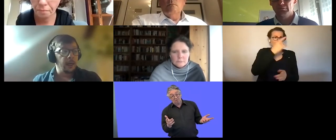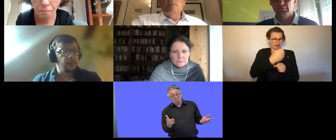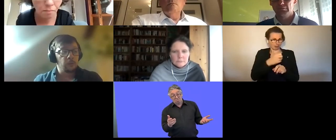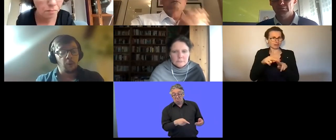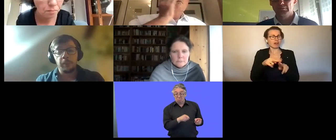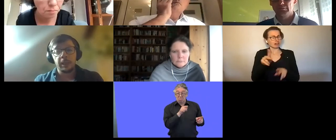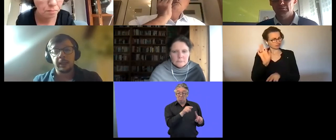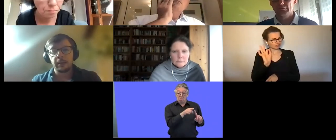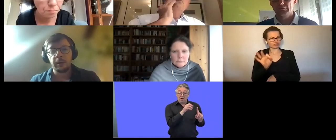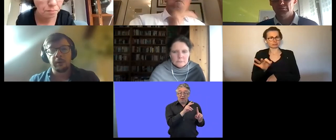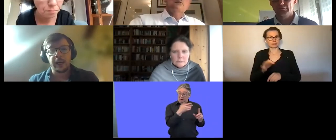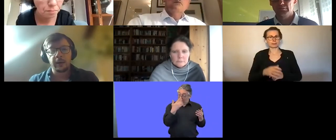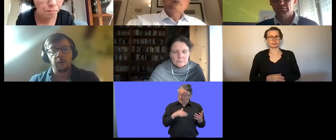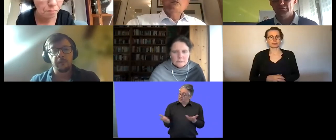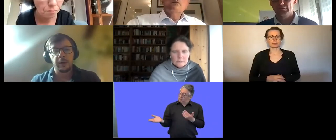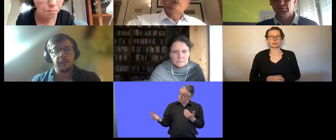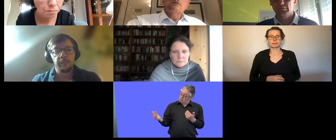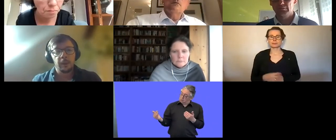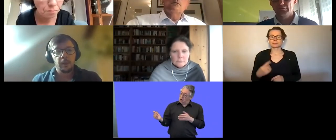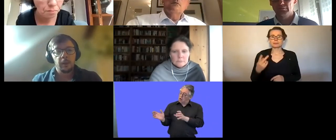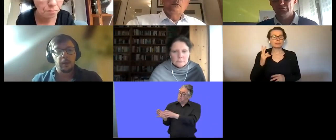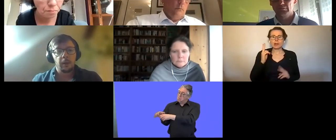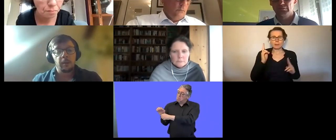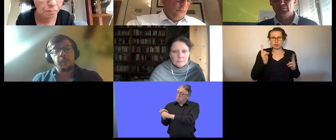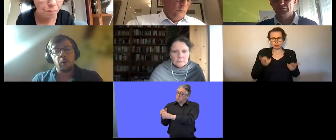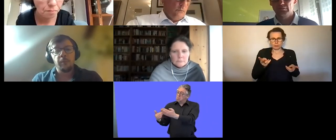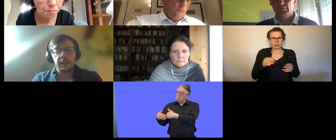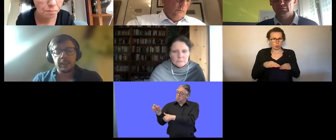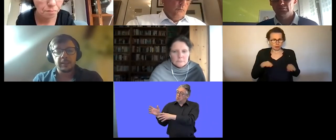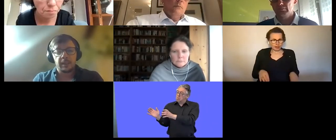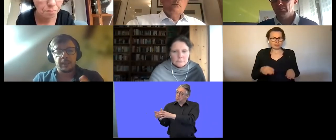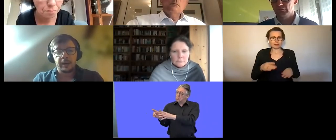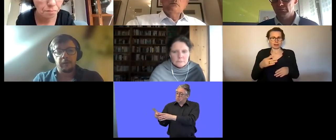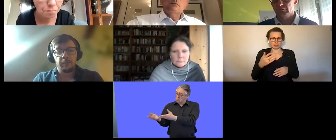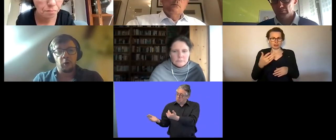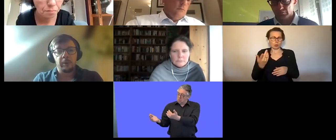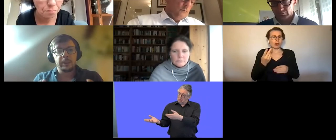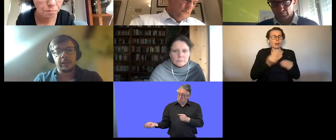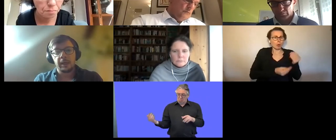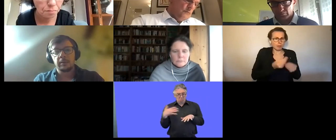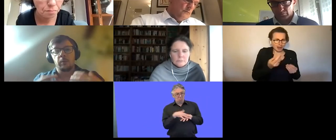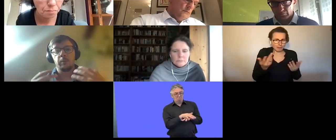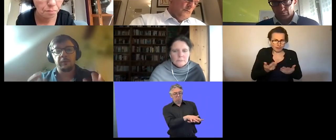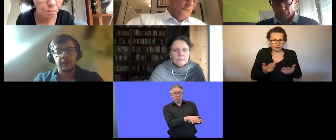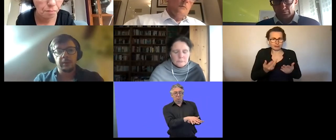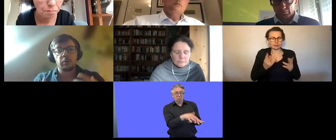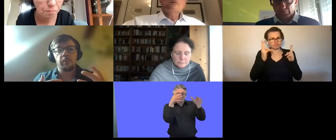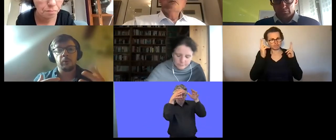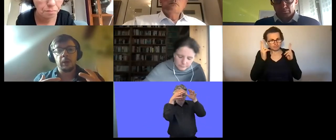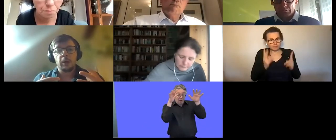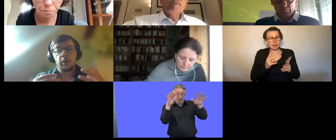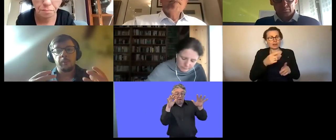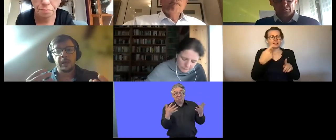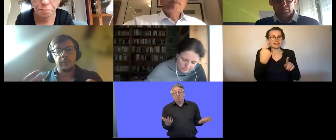i i completely agree on the lack of uh the problem that it is that the lack of common indicators common figures